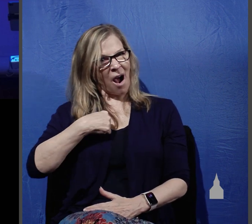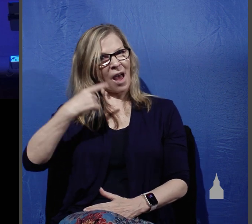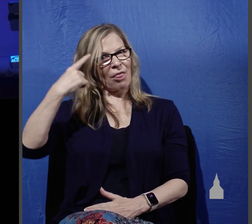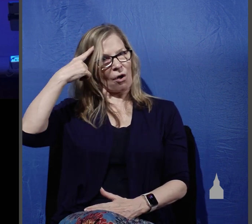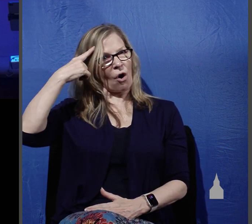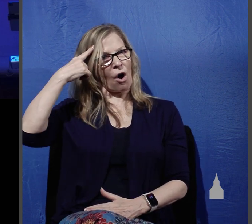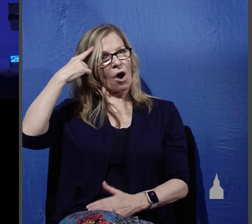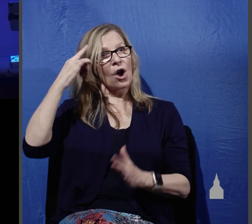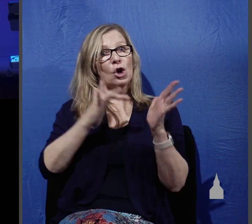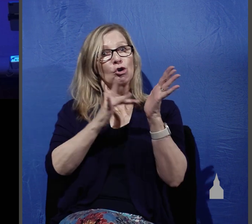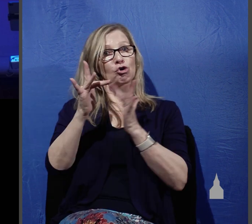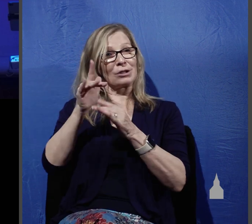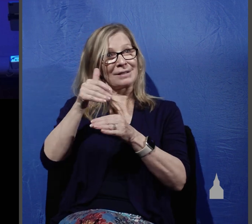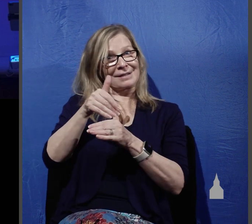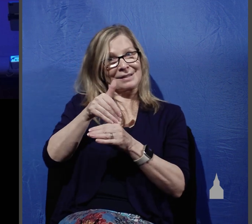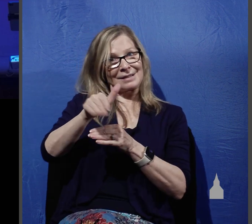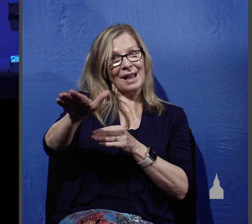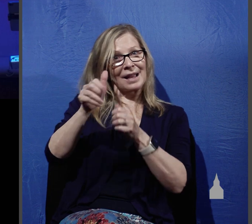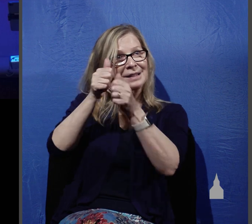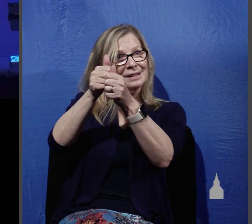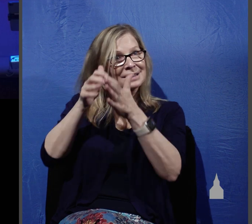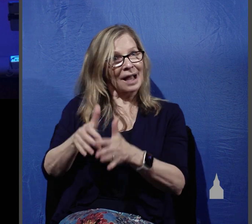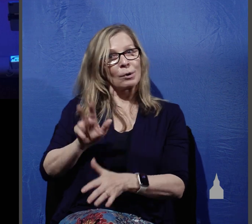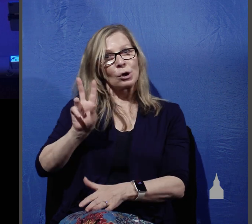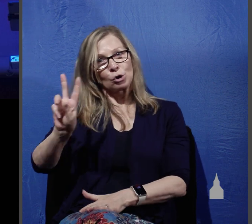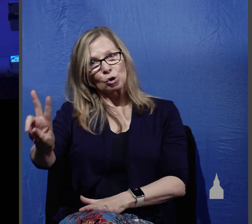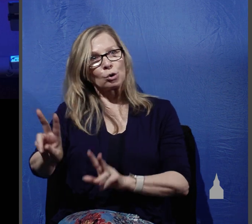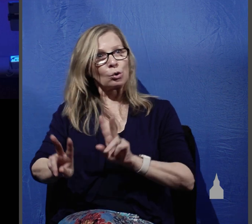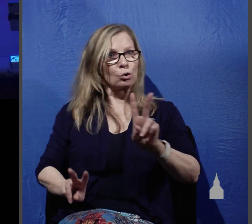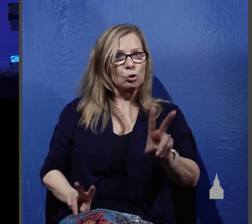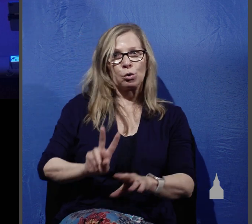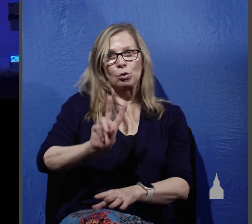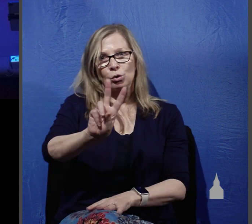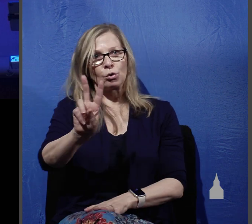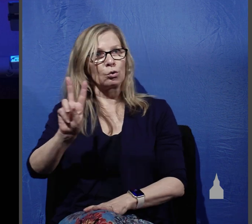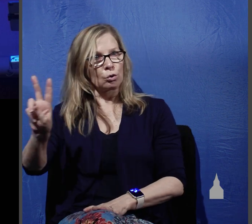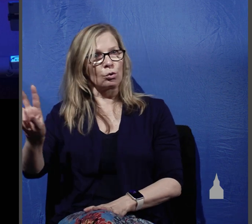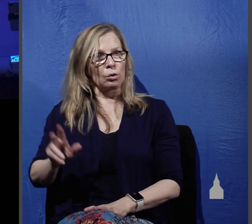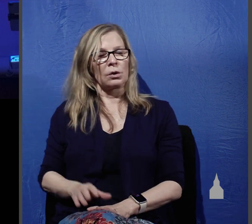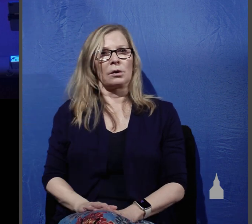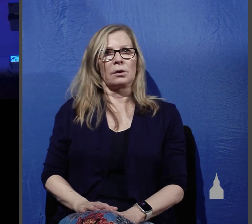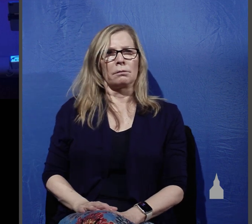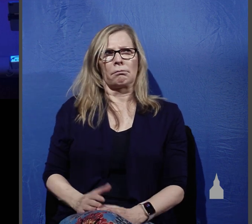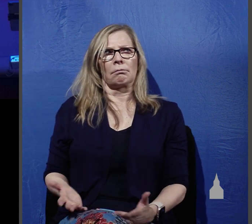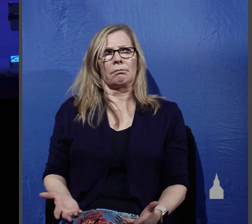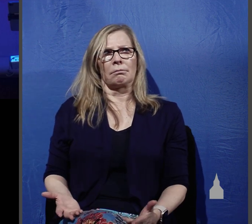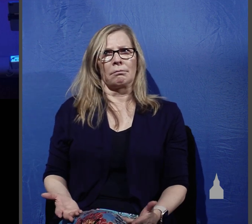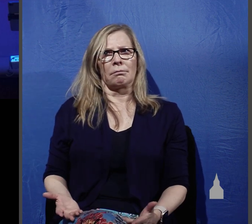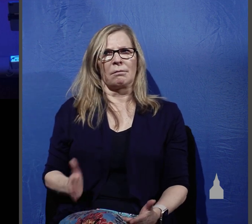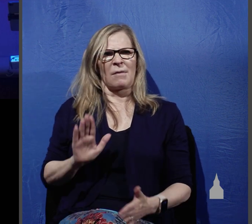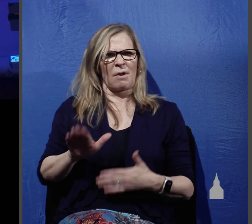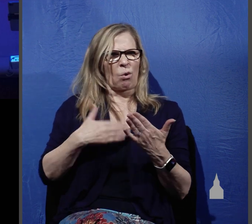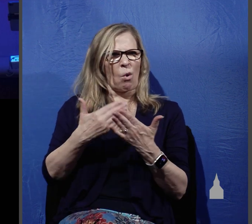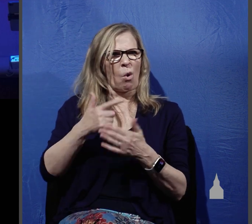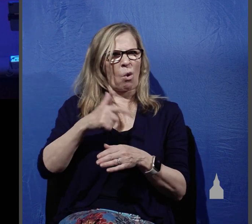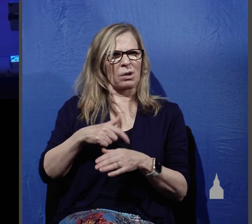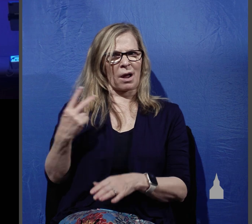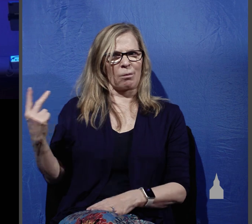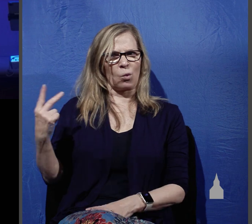Jesus sent his disciples out two by two. And the whole time that Michelle and I spent time with